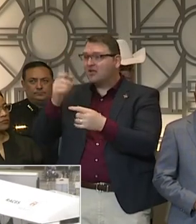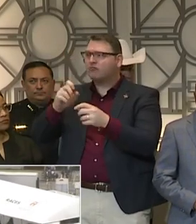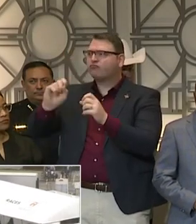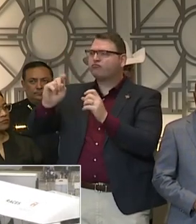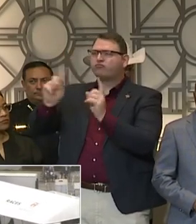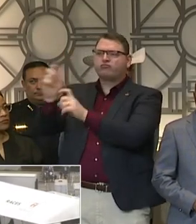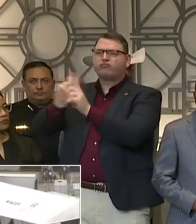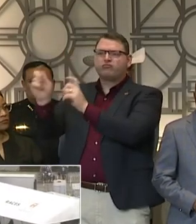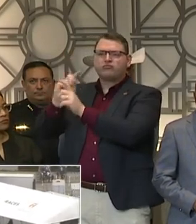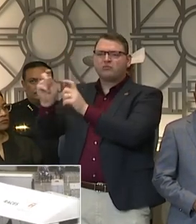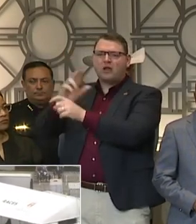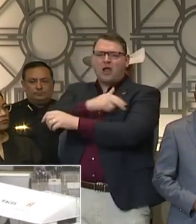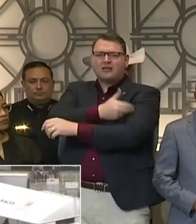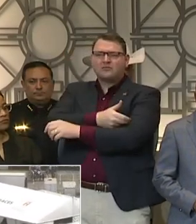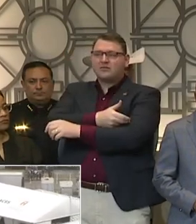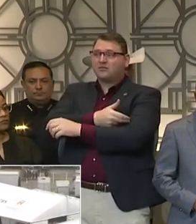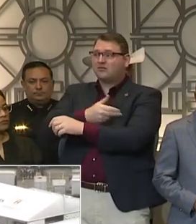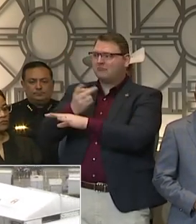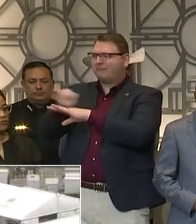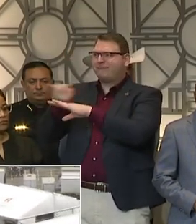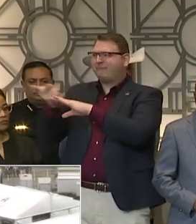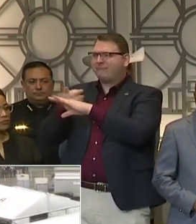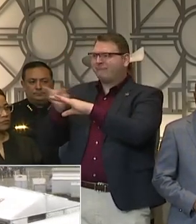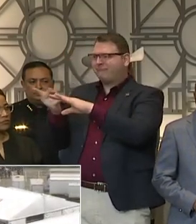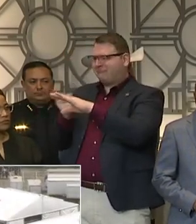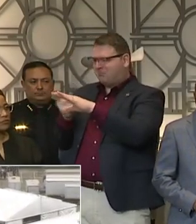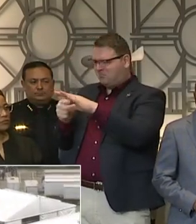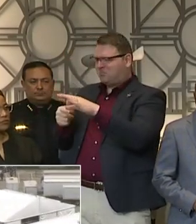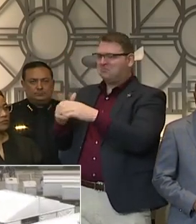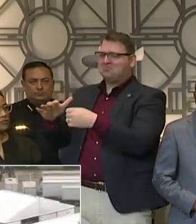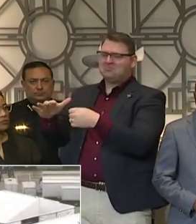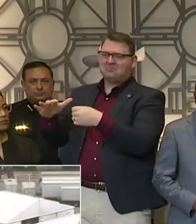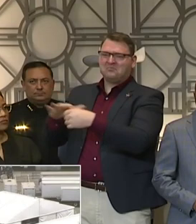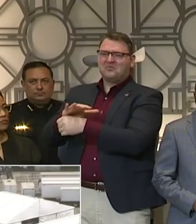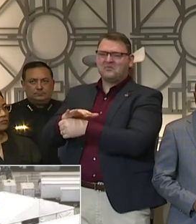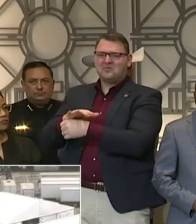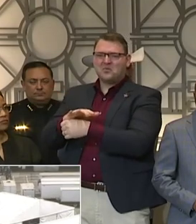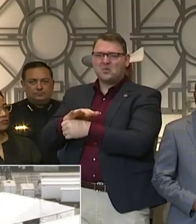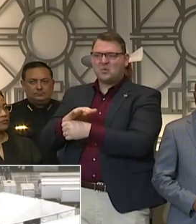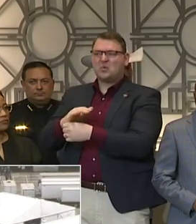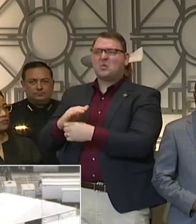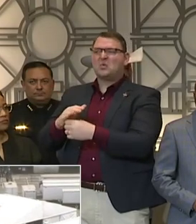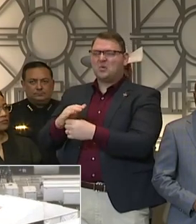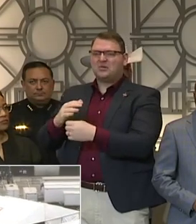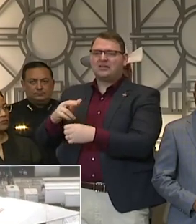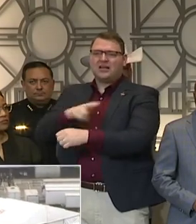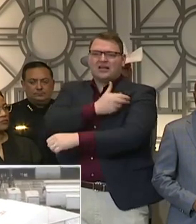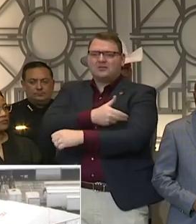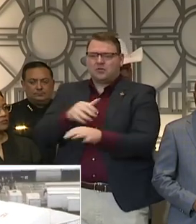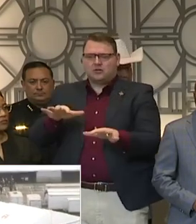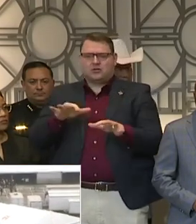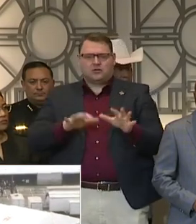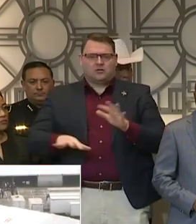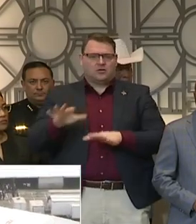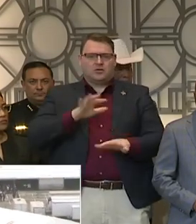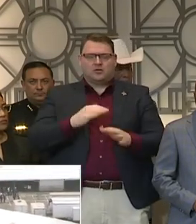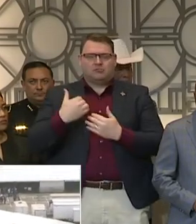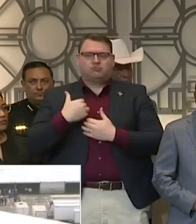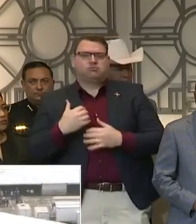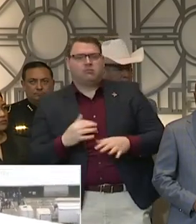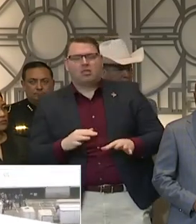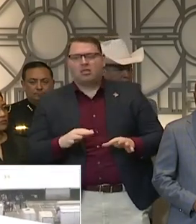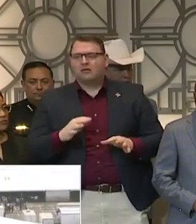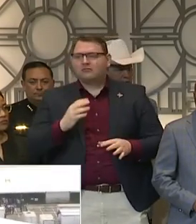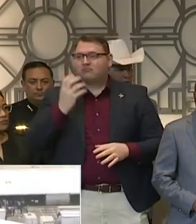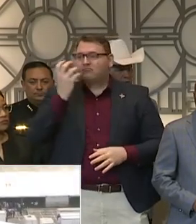with these very aggressive and, yes, painful decisions is to slow down the virus because we have every reason